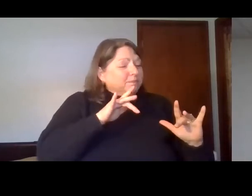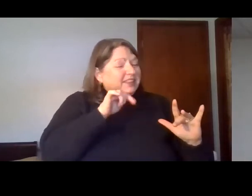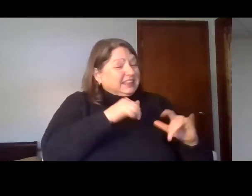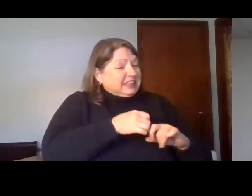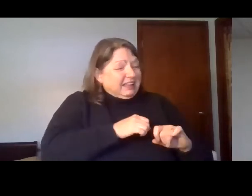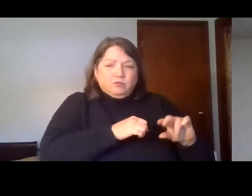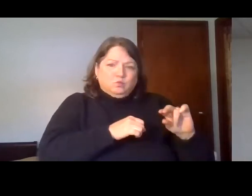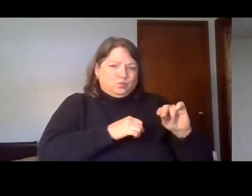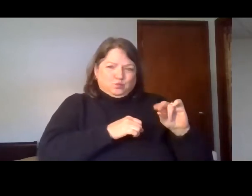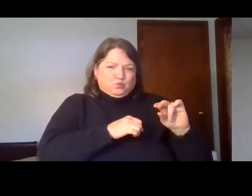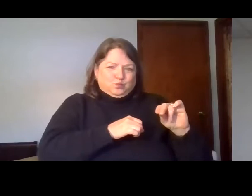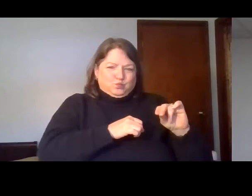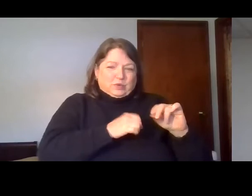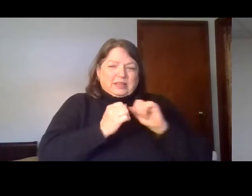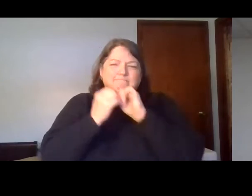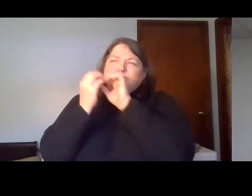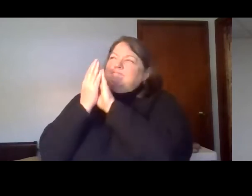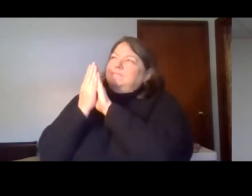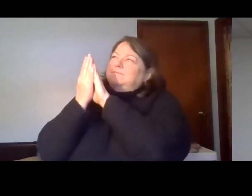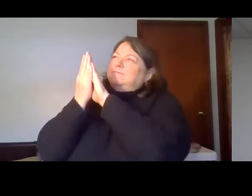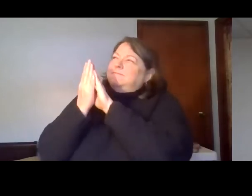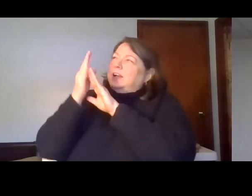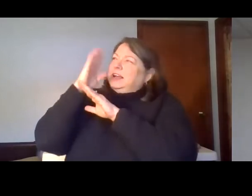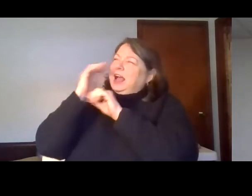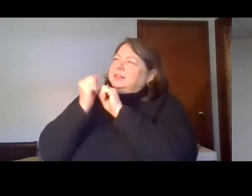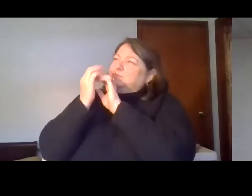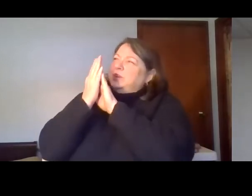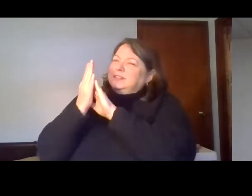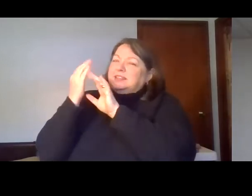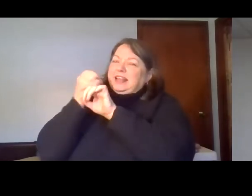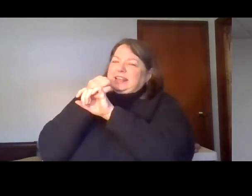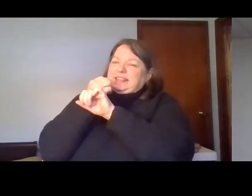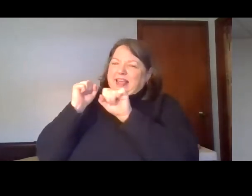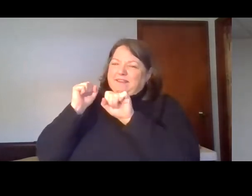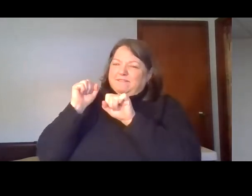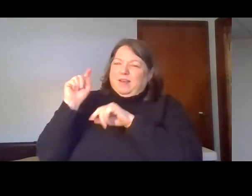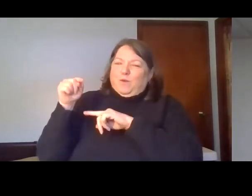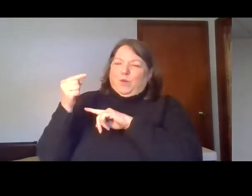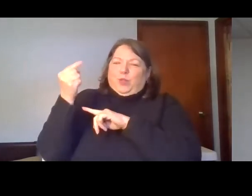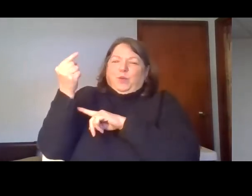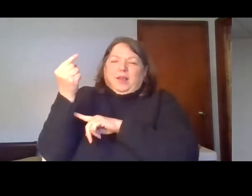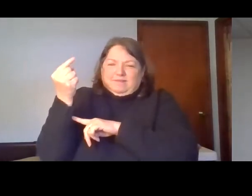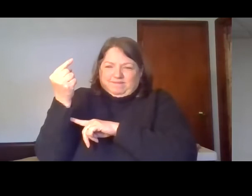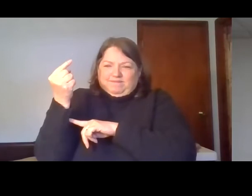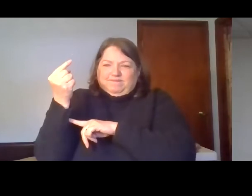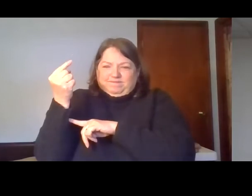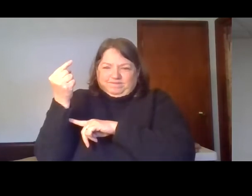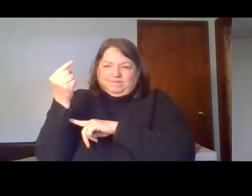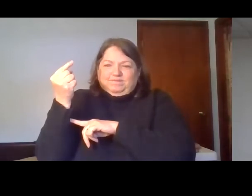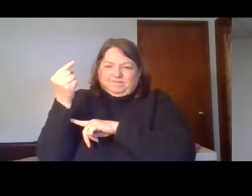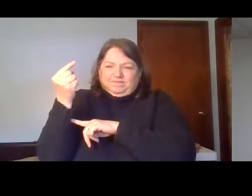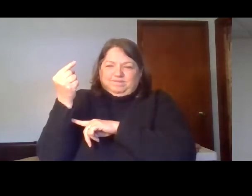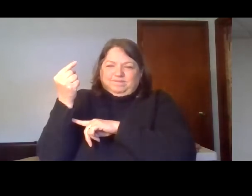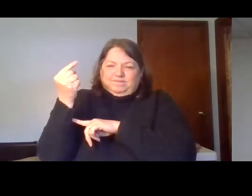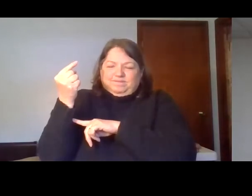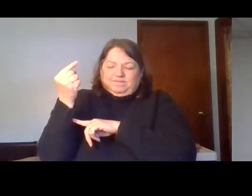the presence of God. That's right. Safety is not found in the absence of danger, but in the presence of God. Jesus